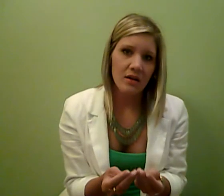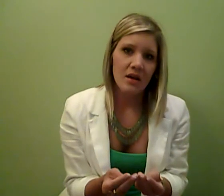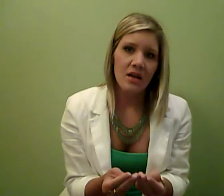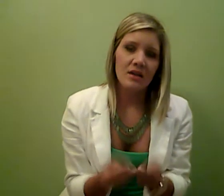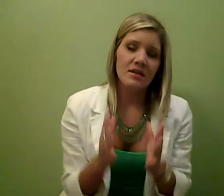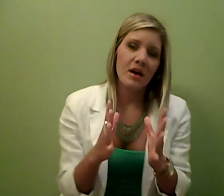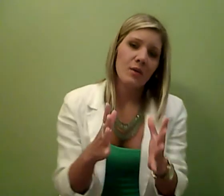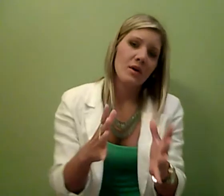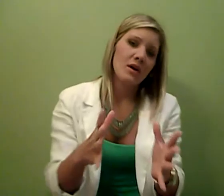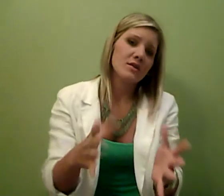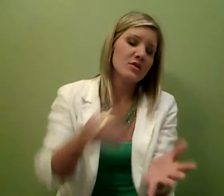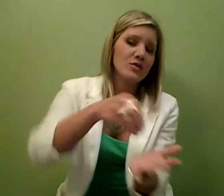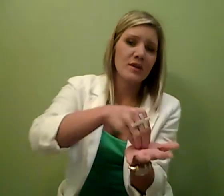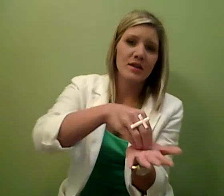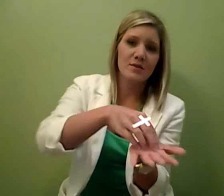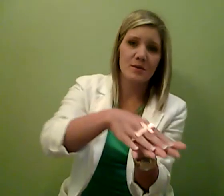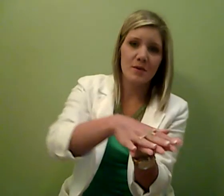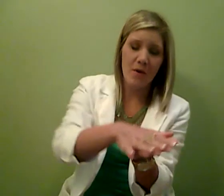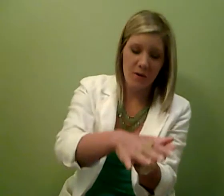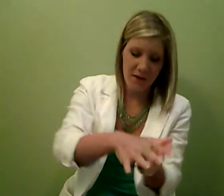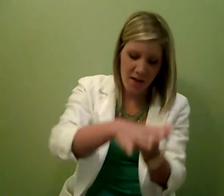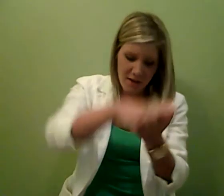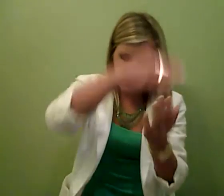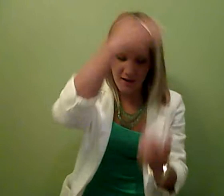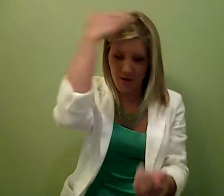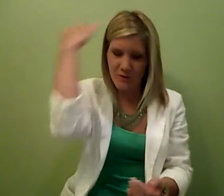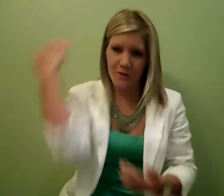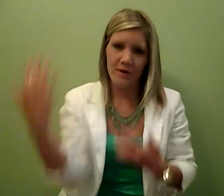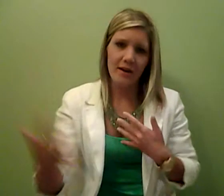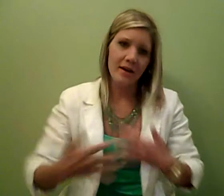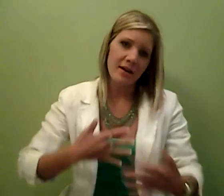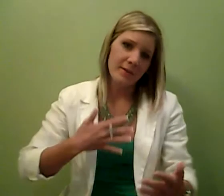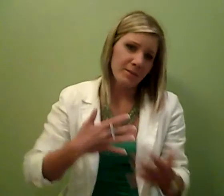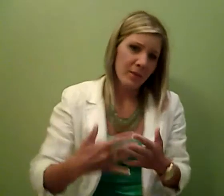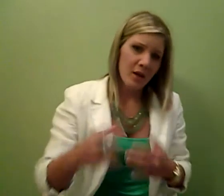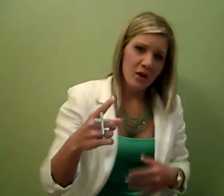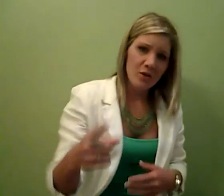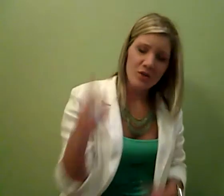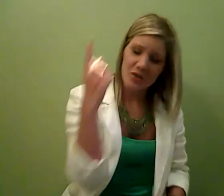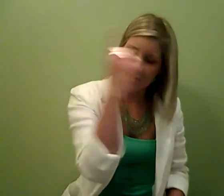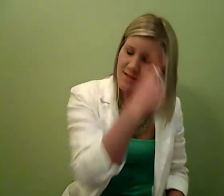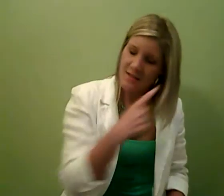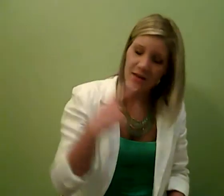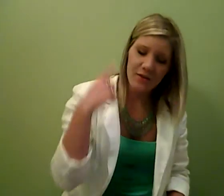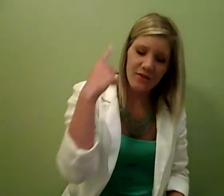The sidewalks The streets Were sucked And the sky was gray But you should have seen her